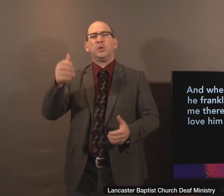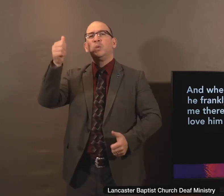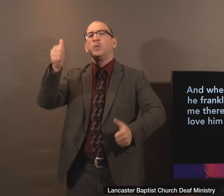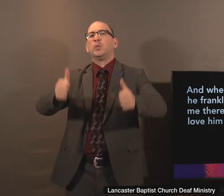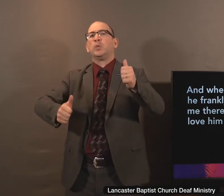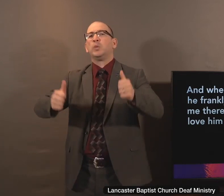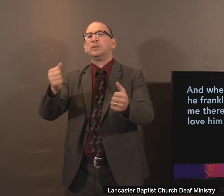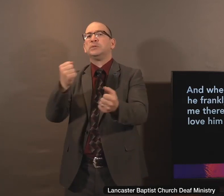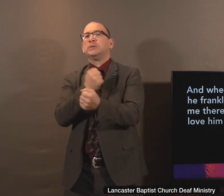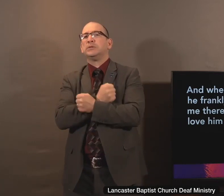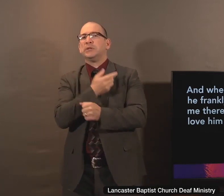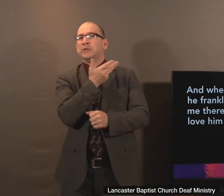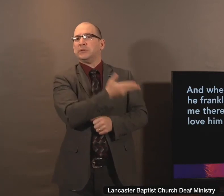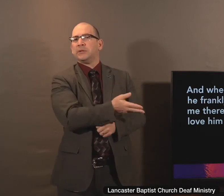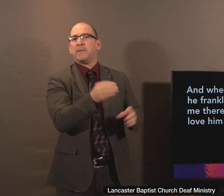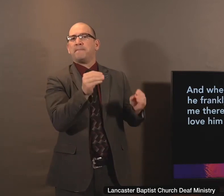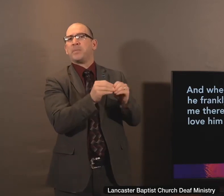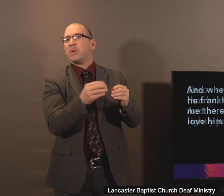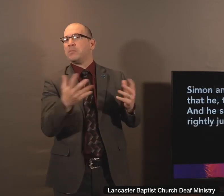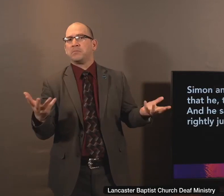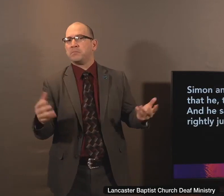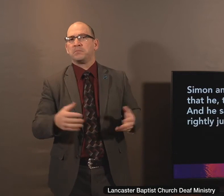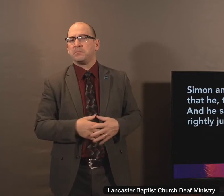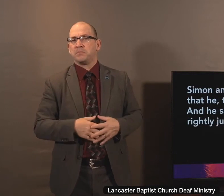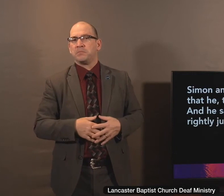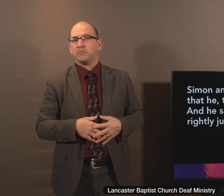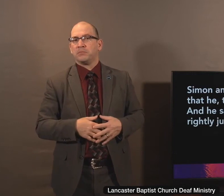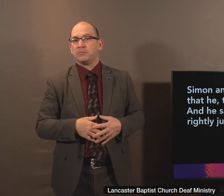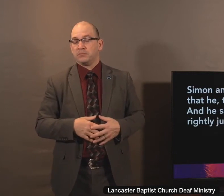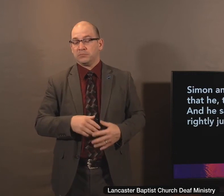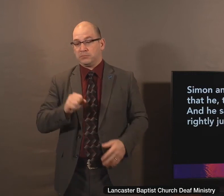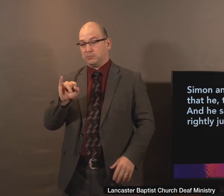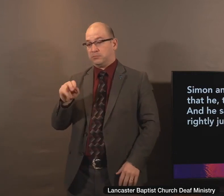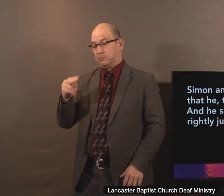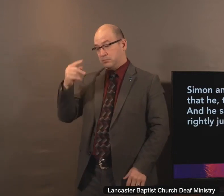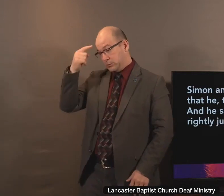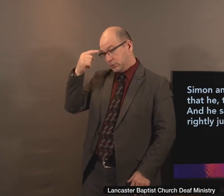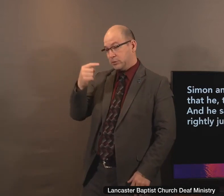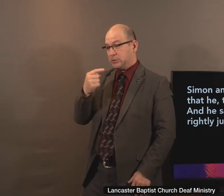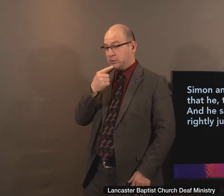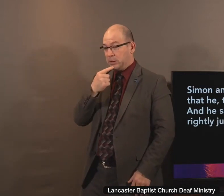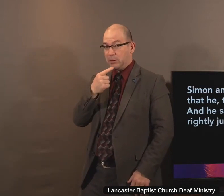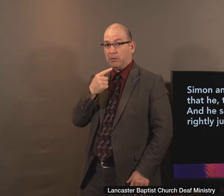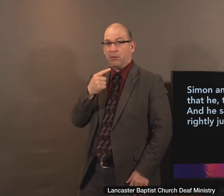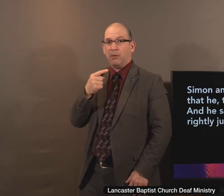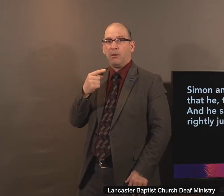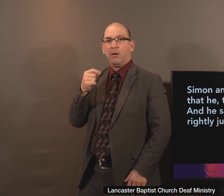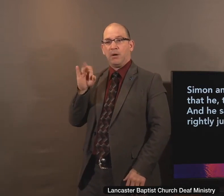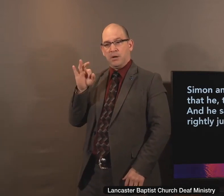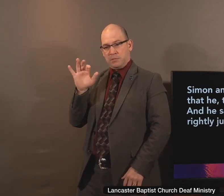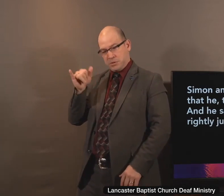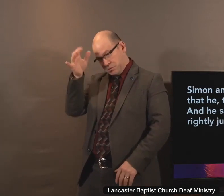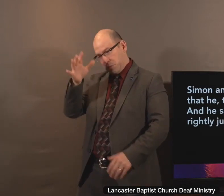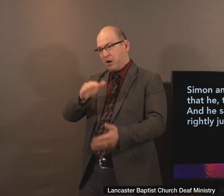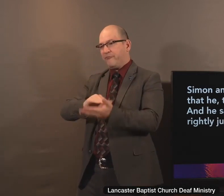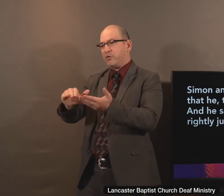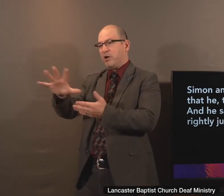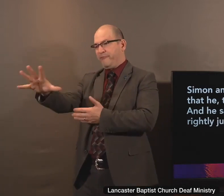which of them will love him the most? Simon answered and said, But I suppose he that he forgave the most. And he said unto him,